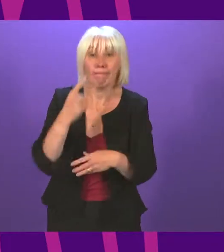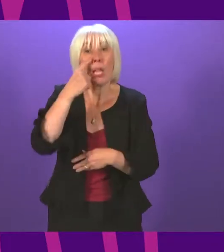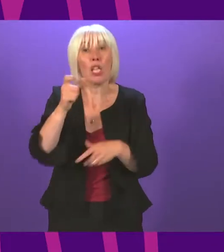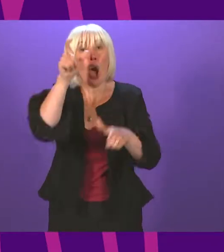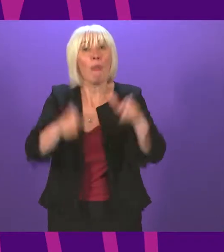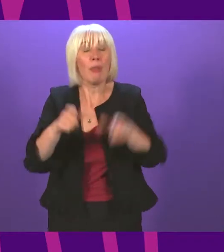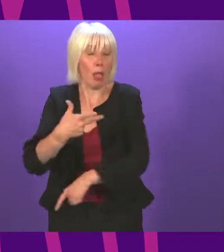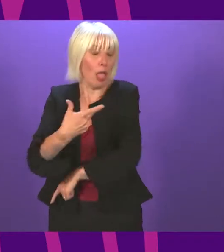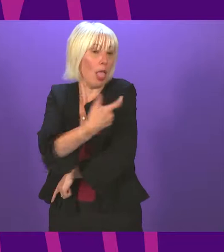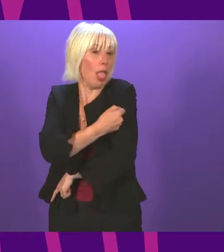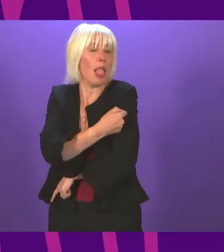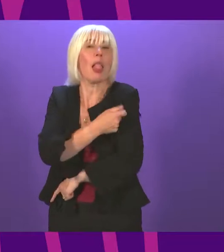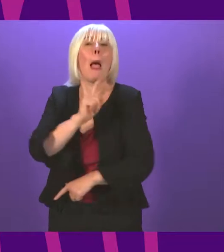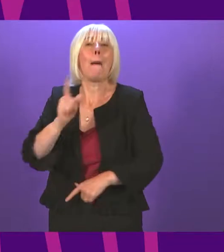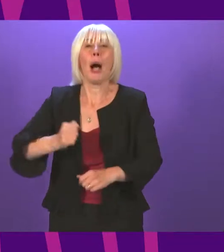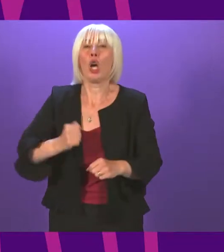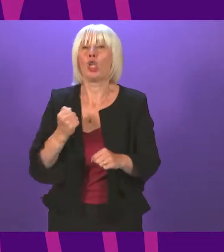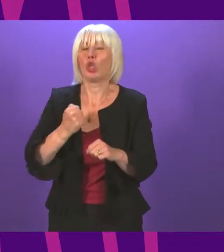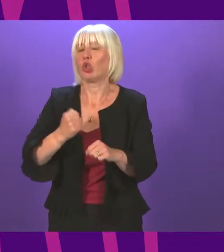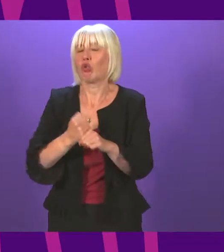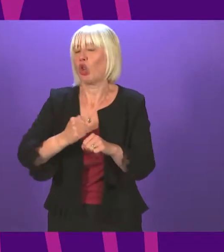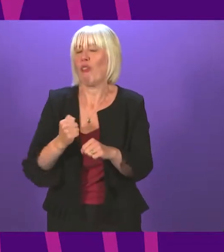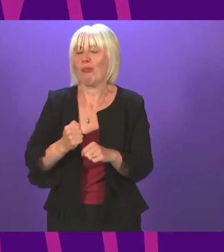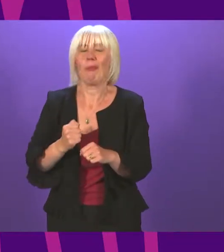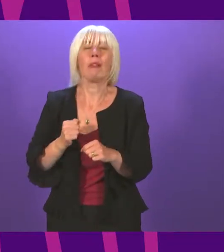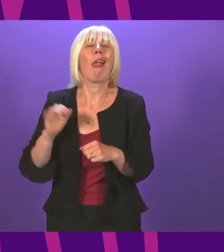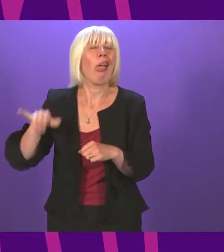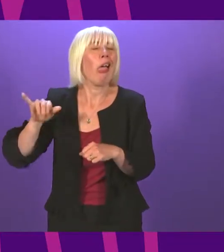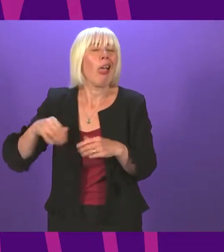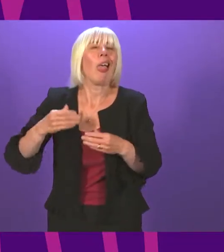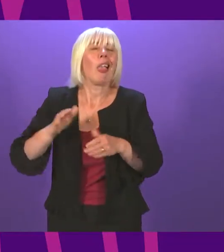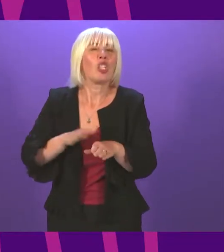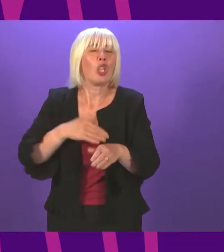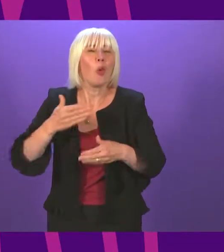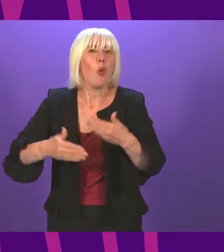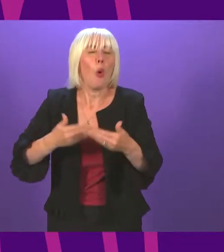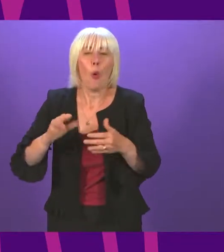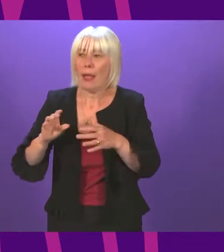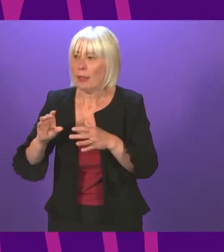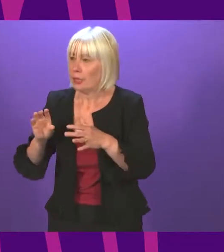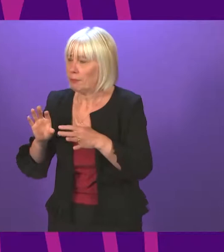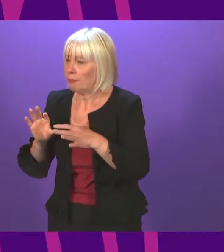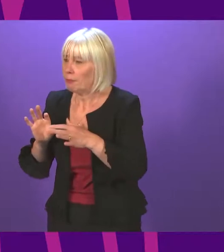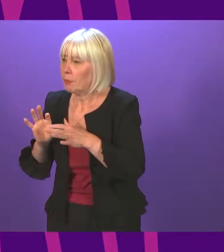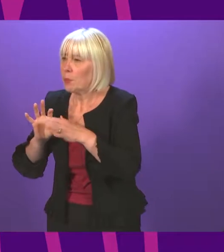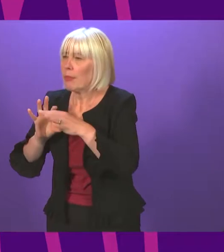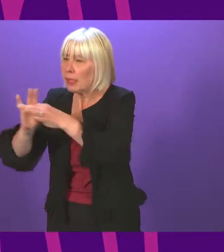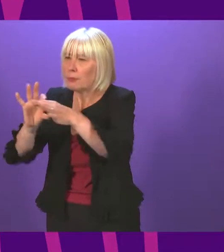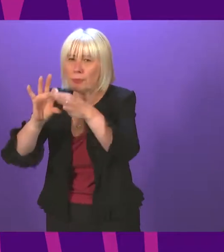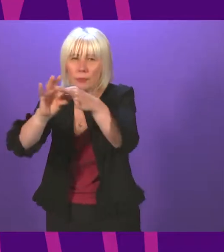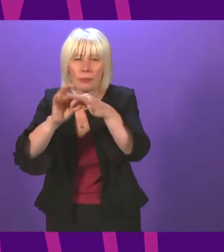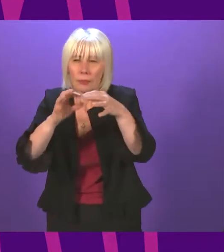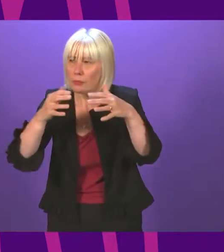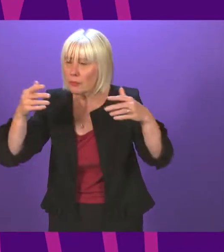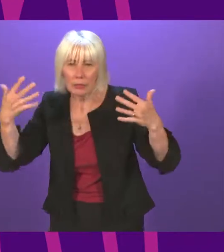but the Scottish Government have been slow to act. And there is no joined-up substantial action on long COVID, as